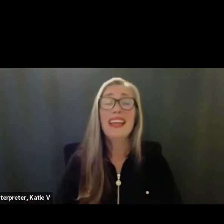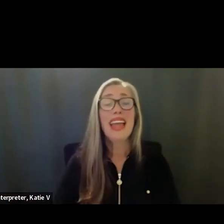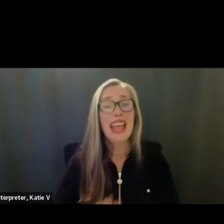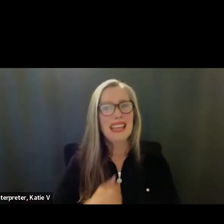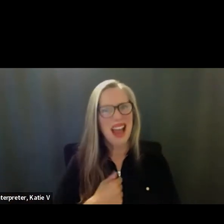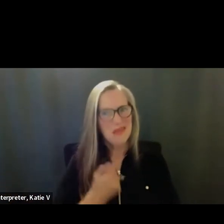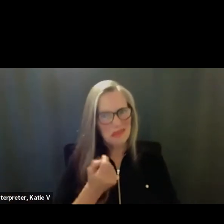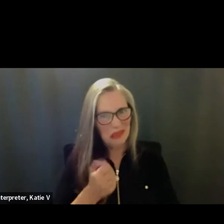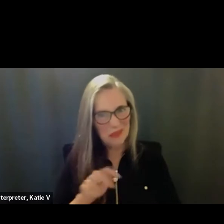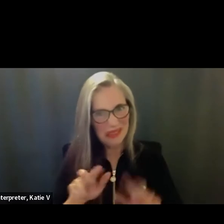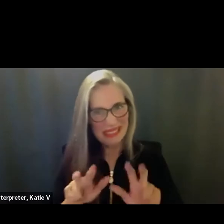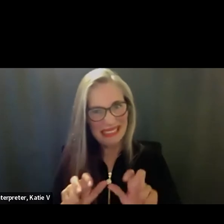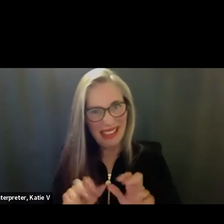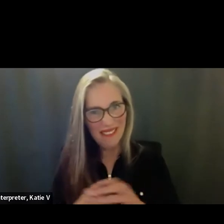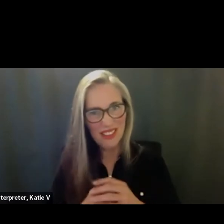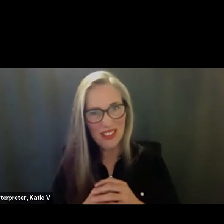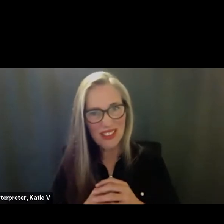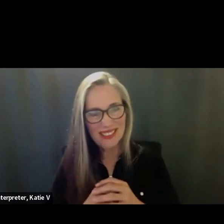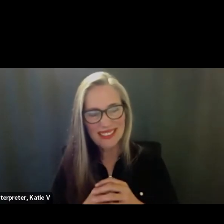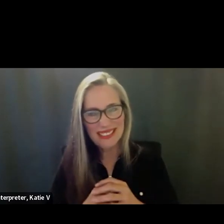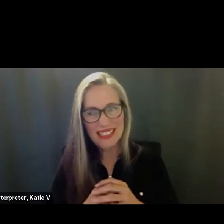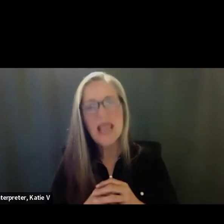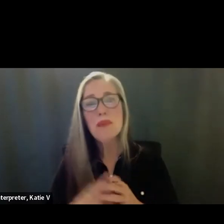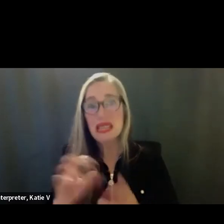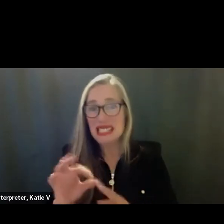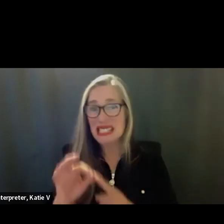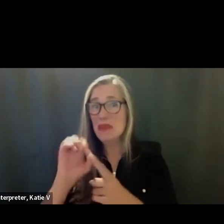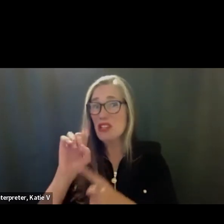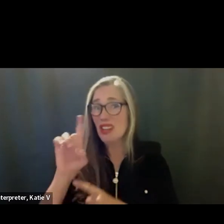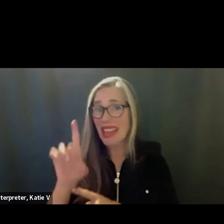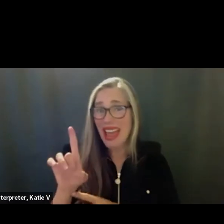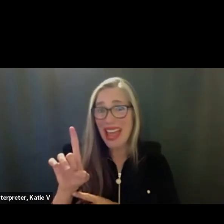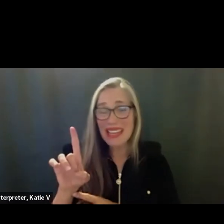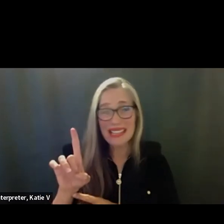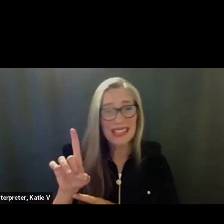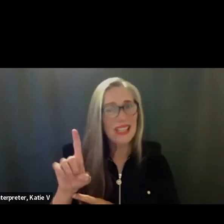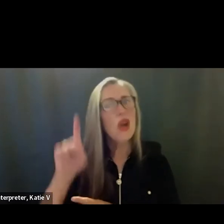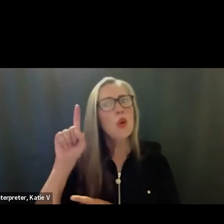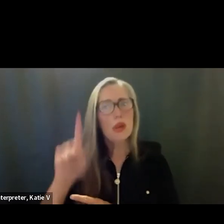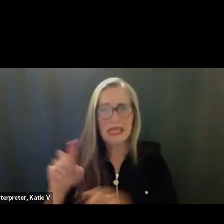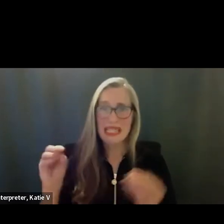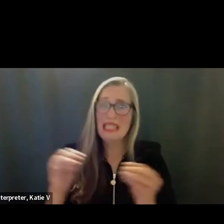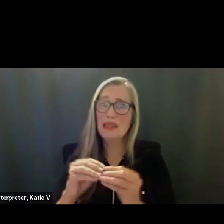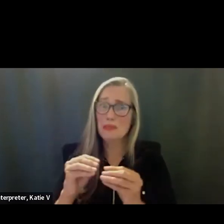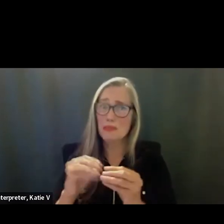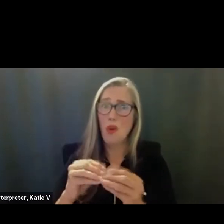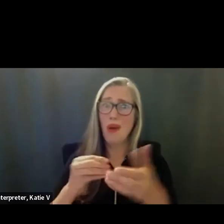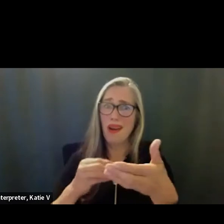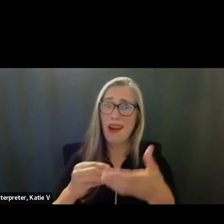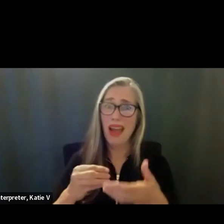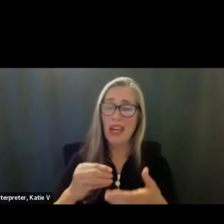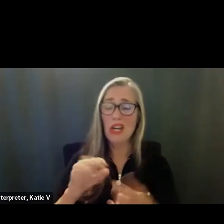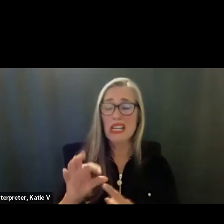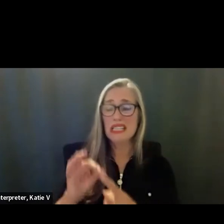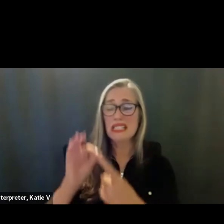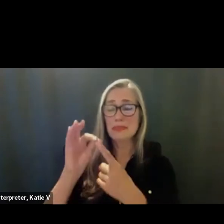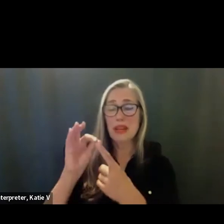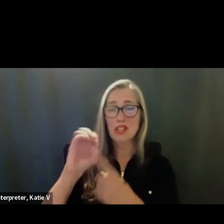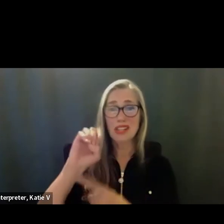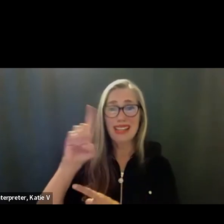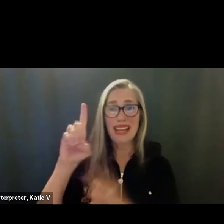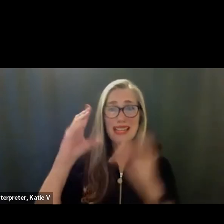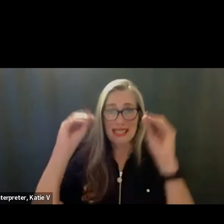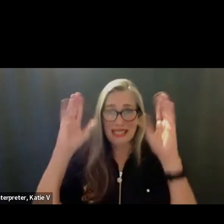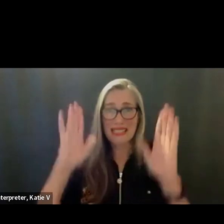ask if there's any math special ed teachers or rural language teachers out there, we're always looking for them. That's always a need in our district